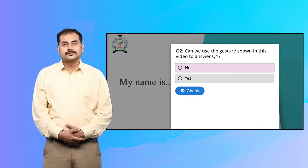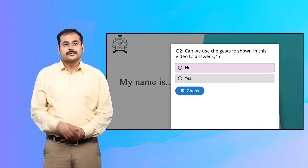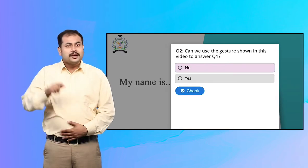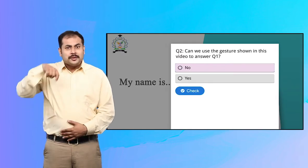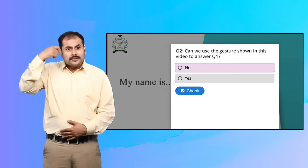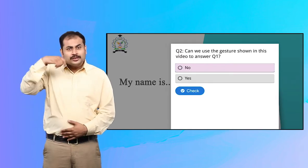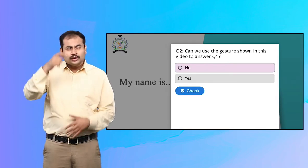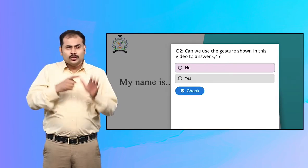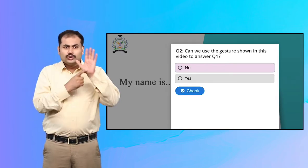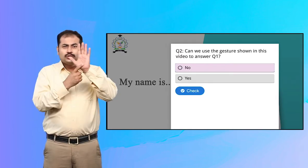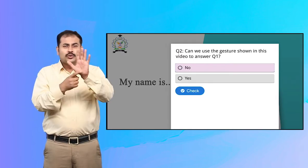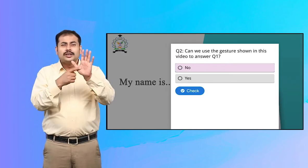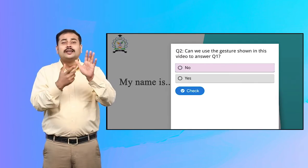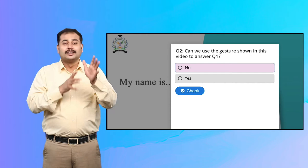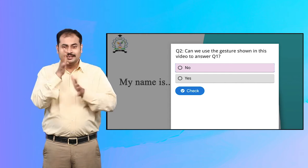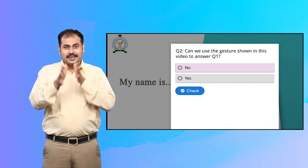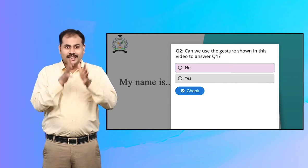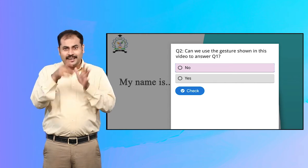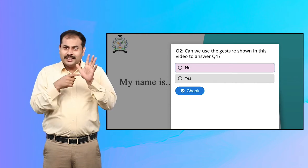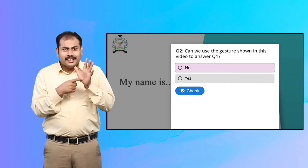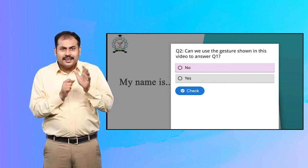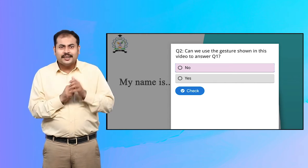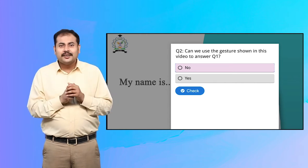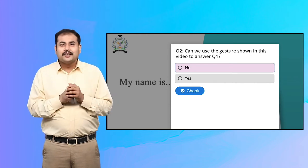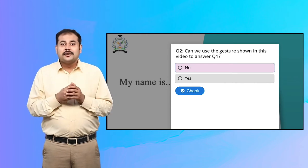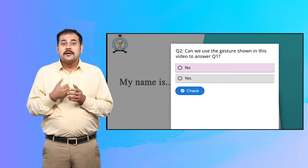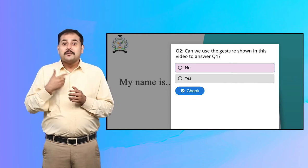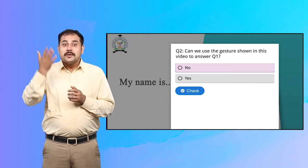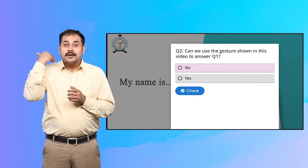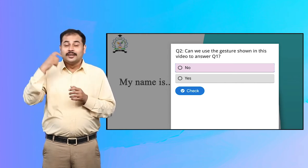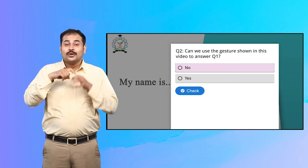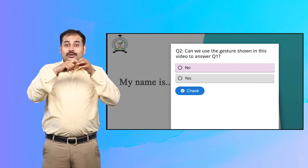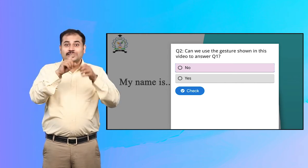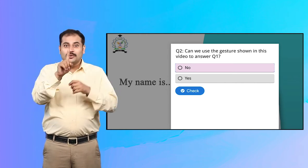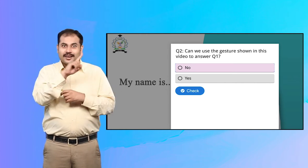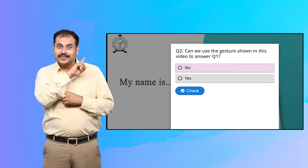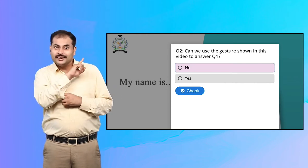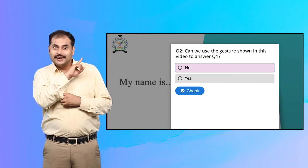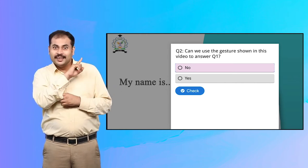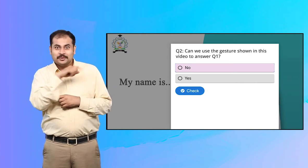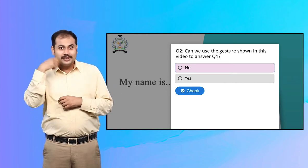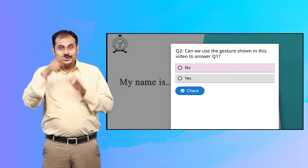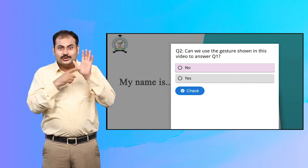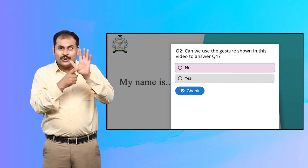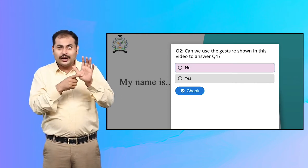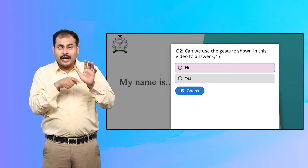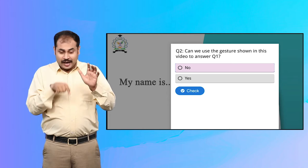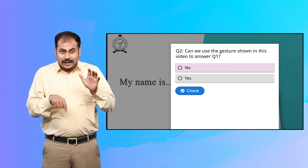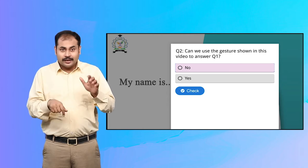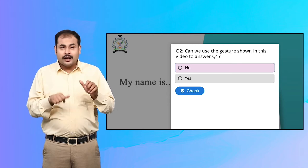Can we use the gesture shown in this video to answer Q1? True or